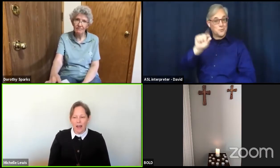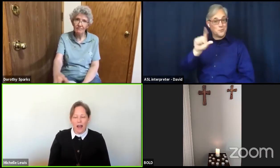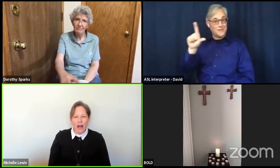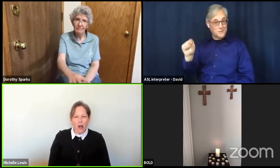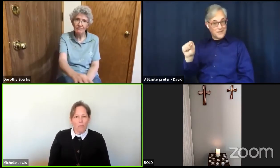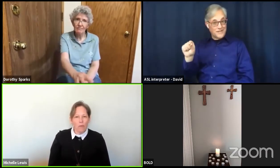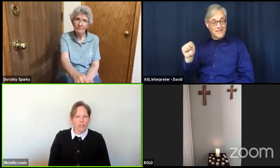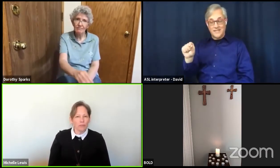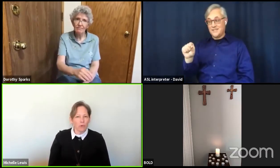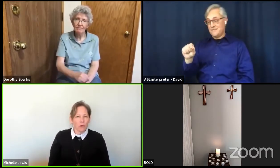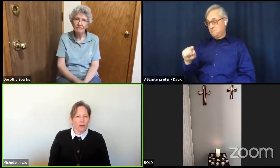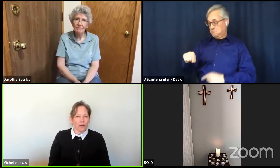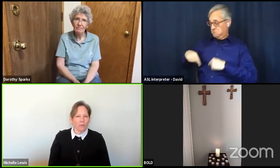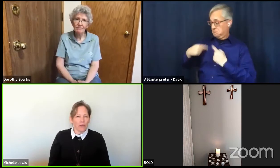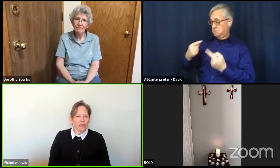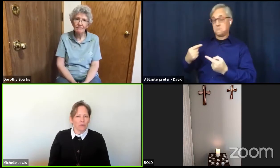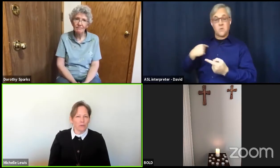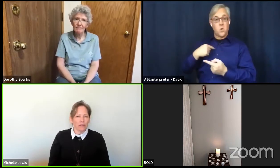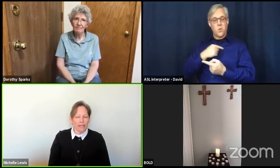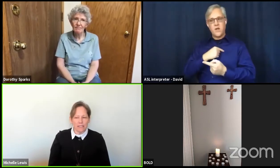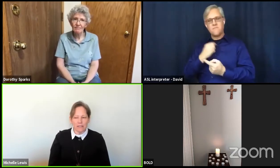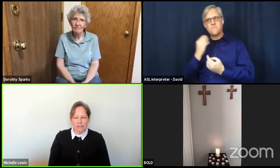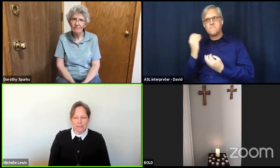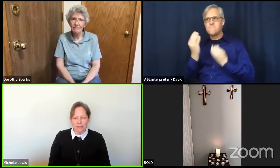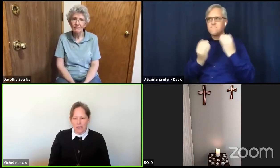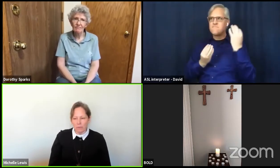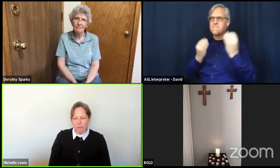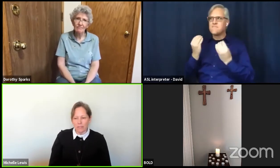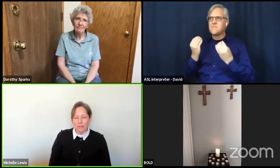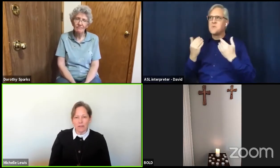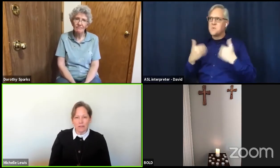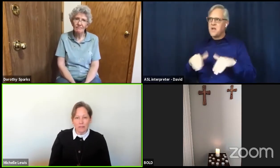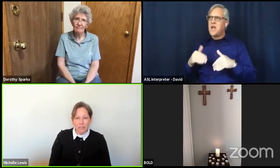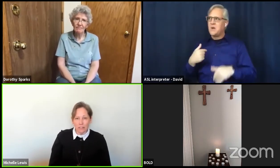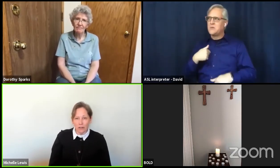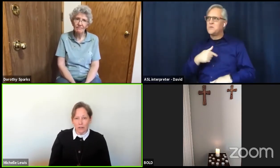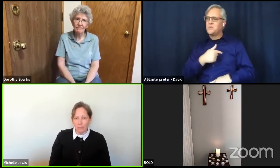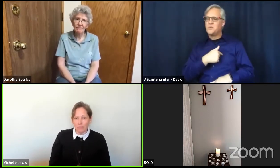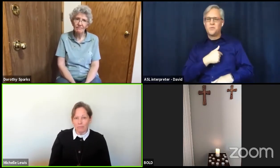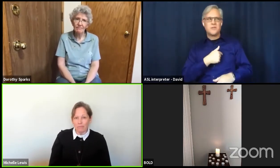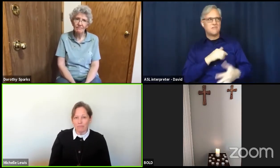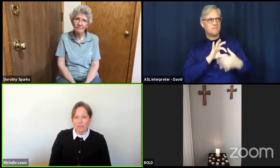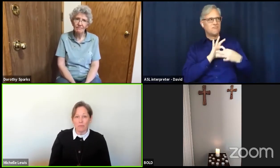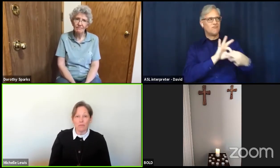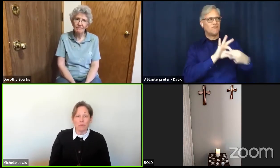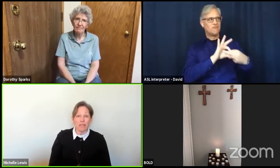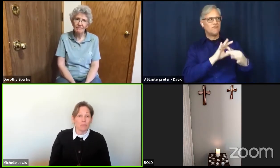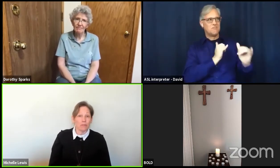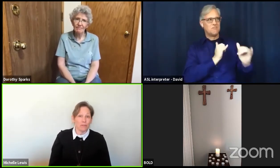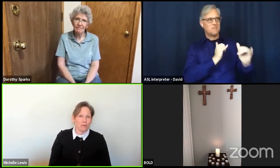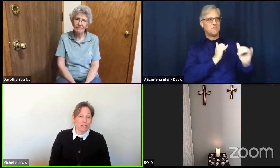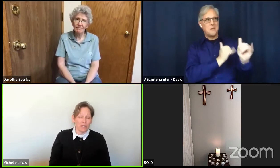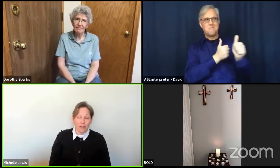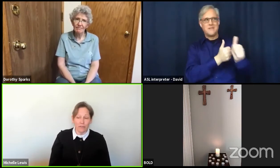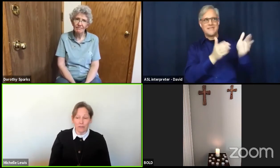much more we can relate to the disciples this year than we've been able to in other years.